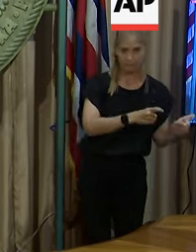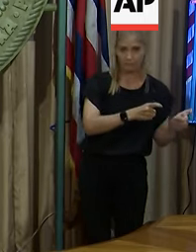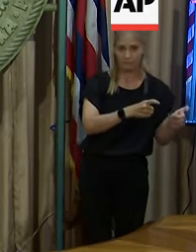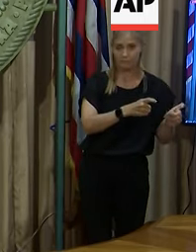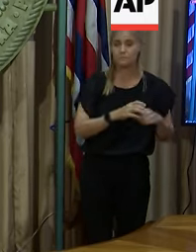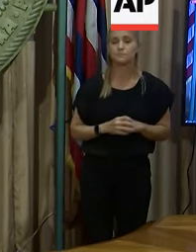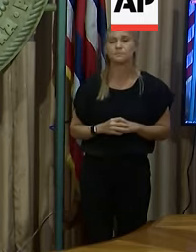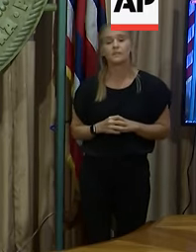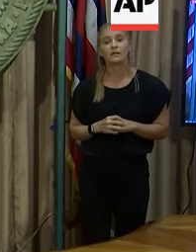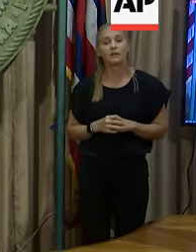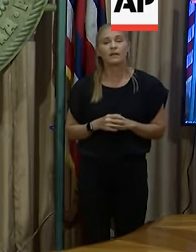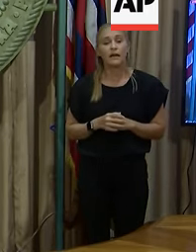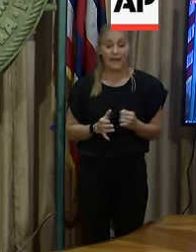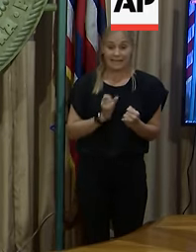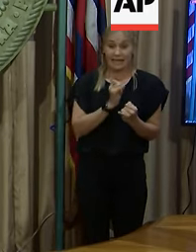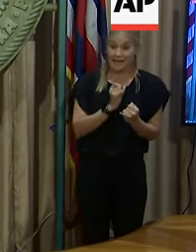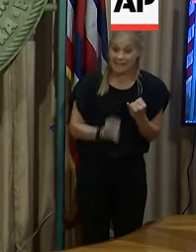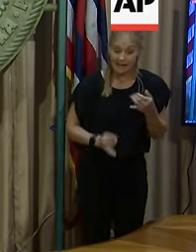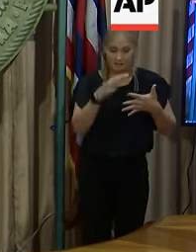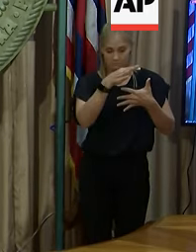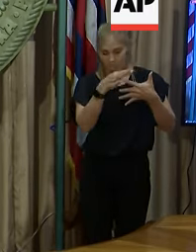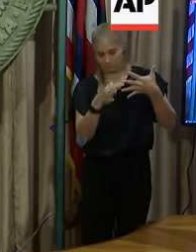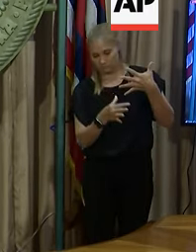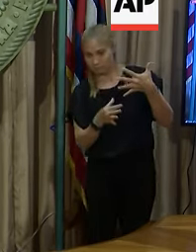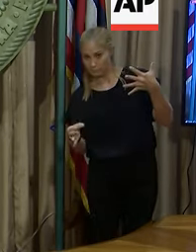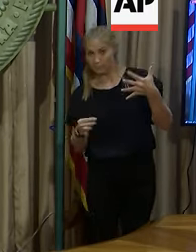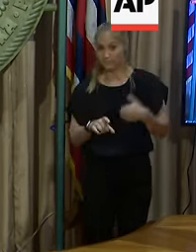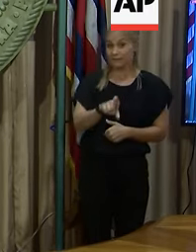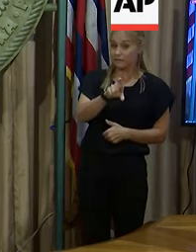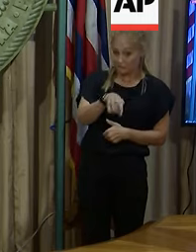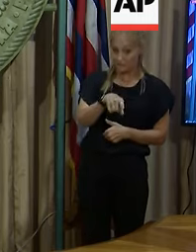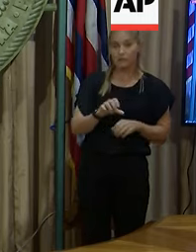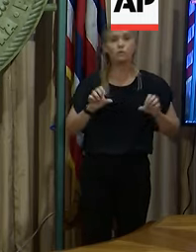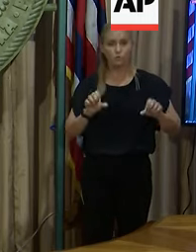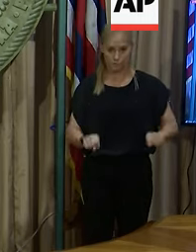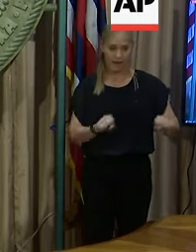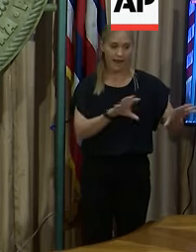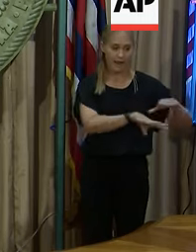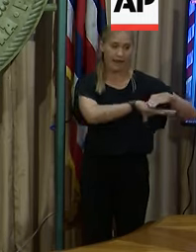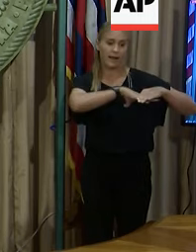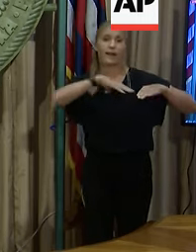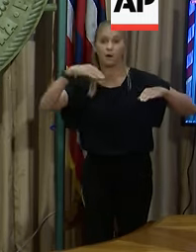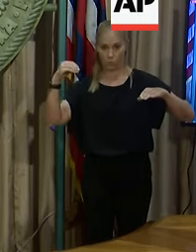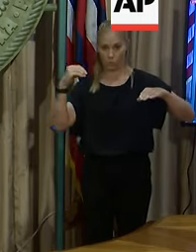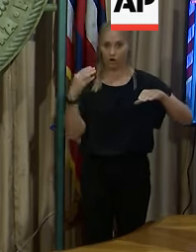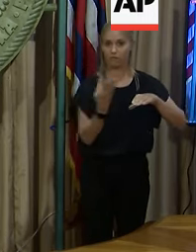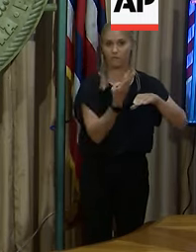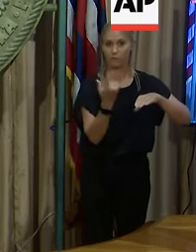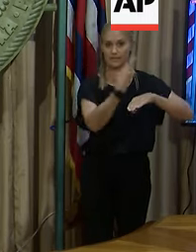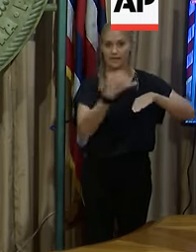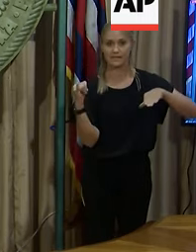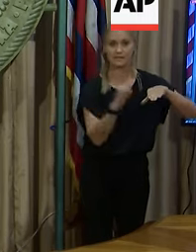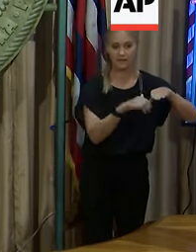As a last resort, if you need to, you can break quarantine to get the needed